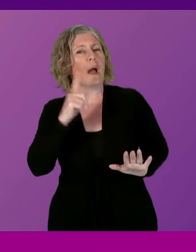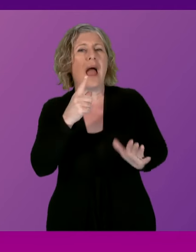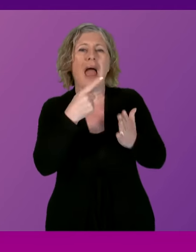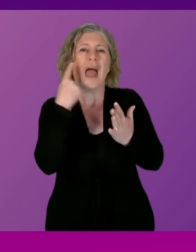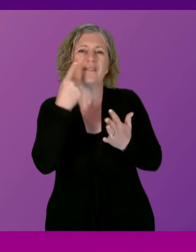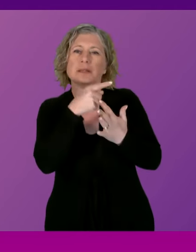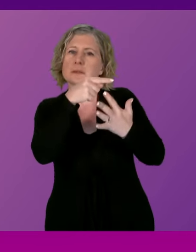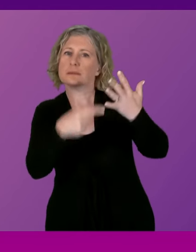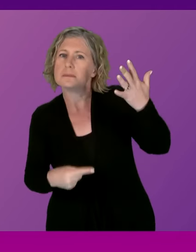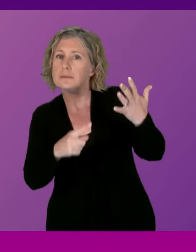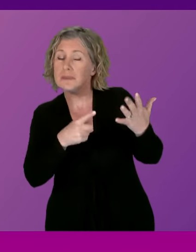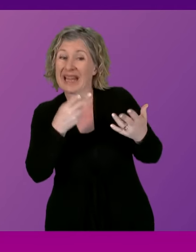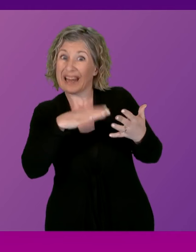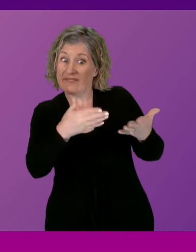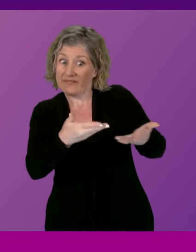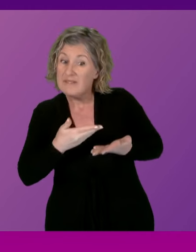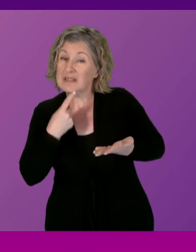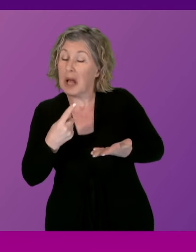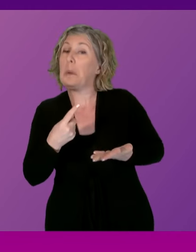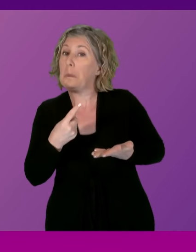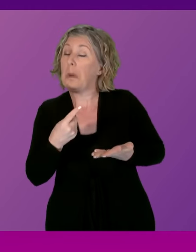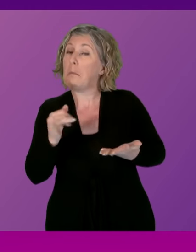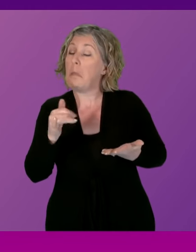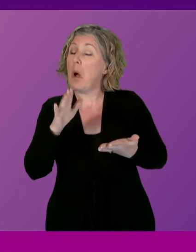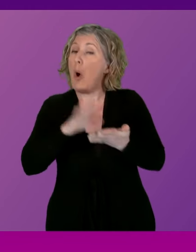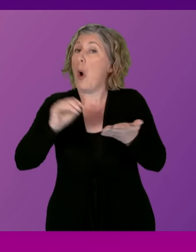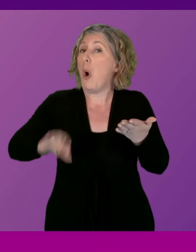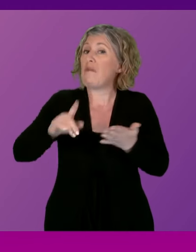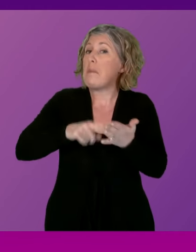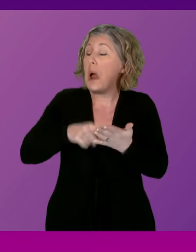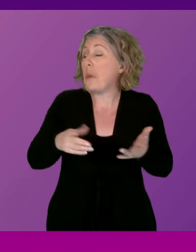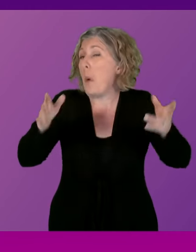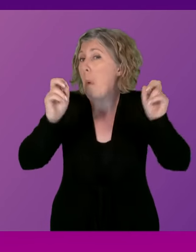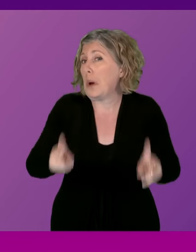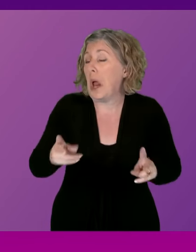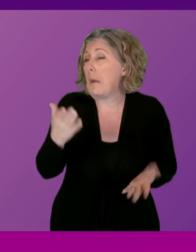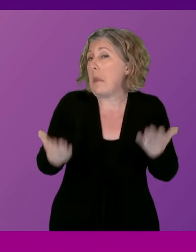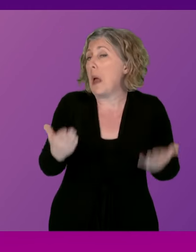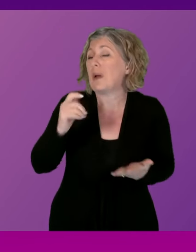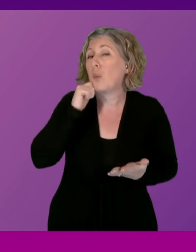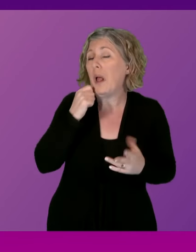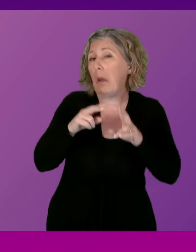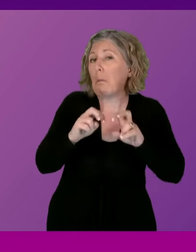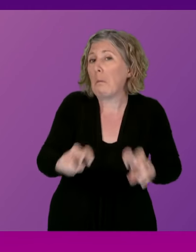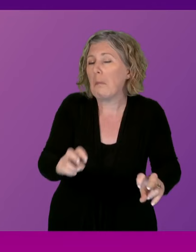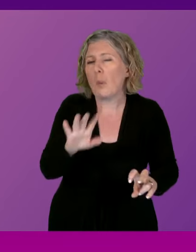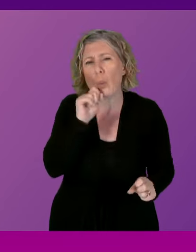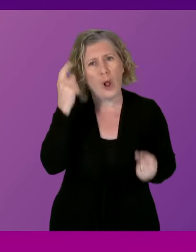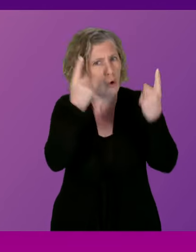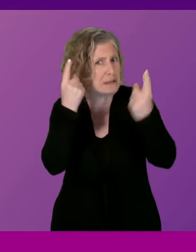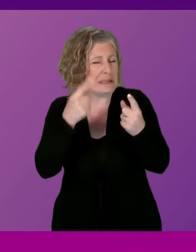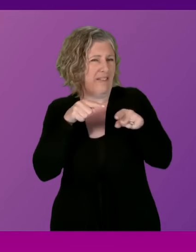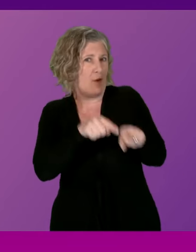evidence points towards that ban being lifted, then, of course, we will explore that and give that appropriate consideration.